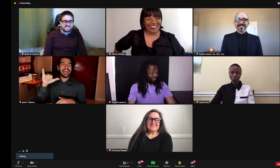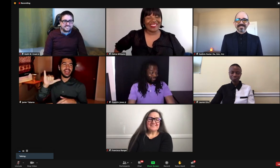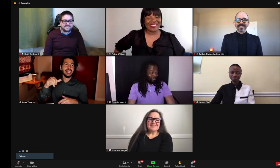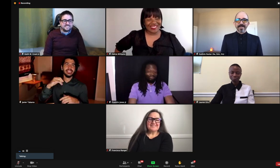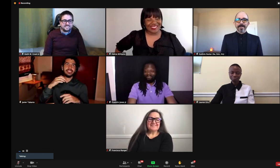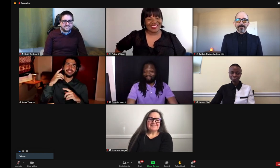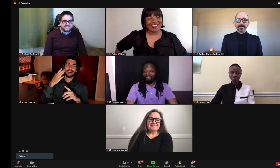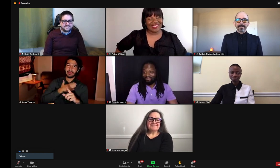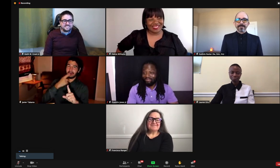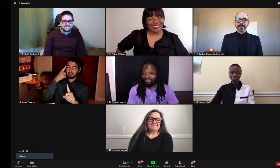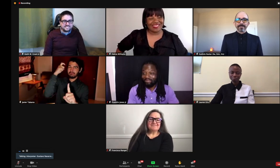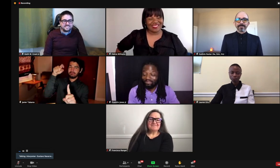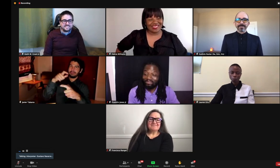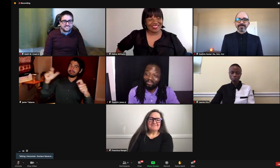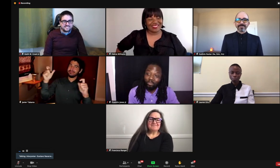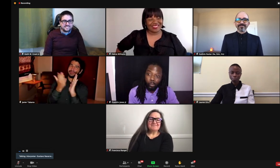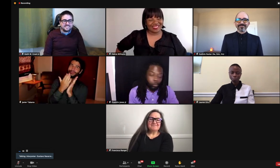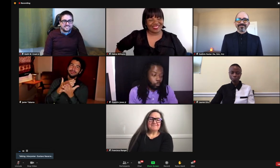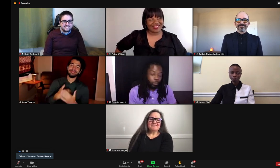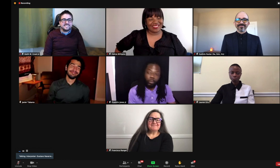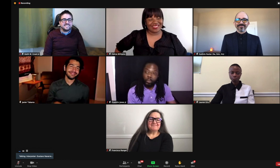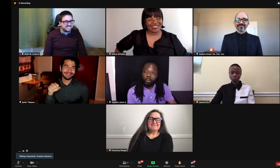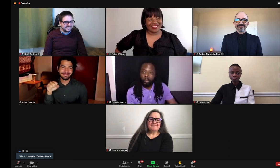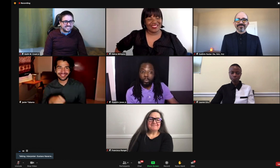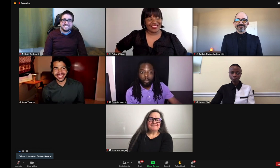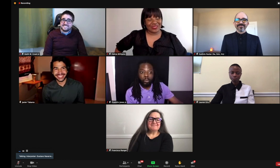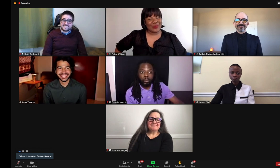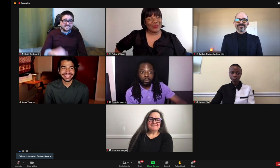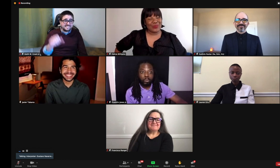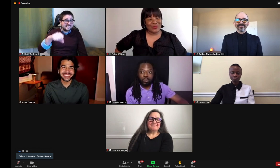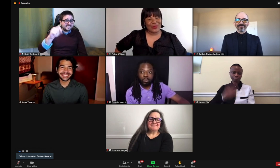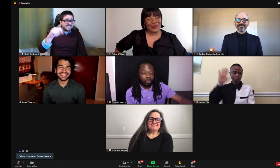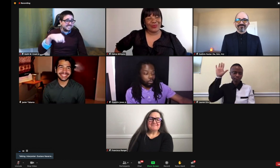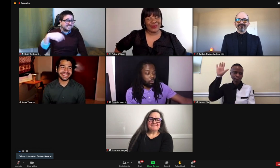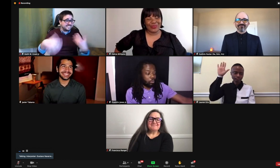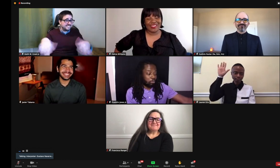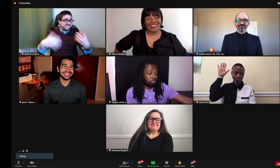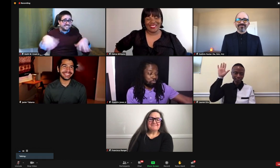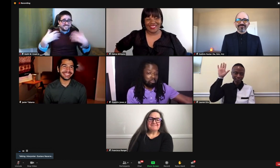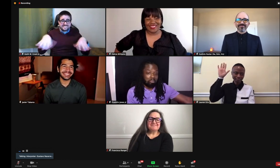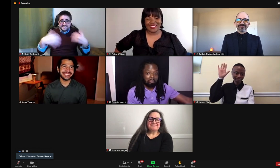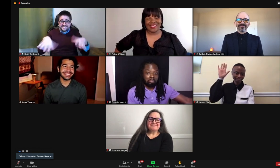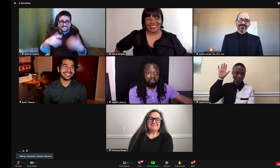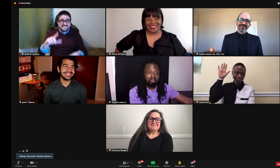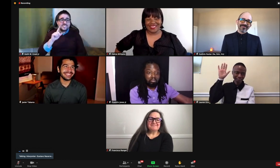I think that will be, again, without a limited budget, having a 3D version of these stories.